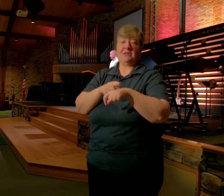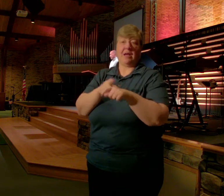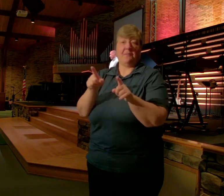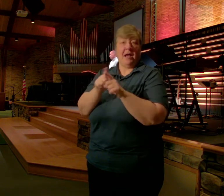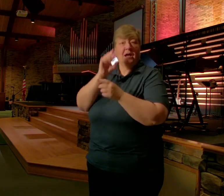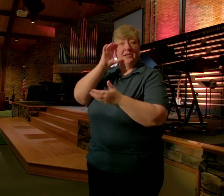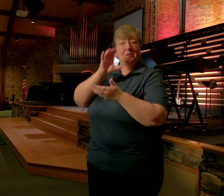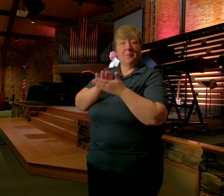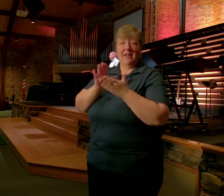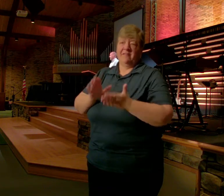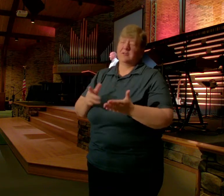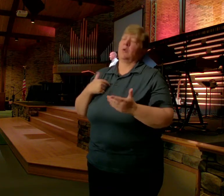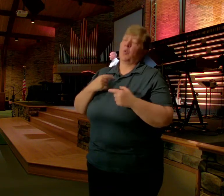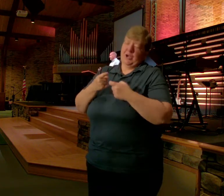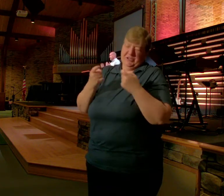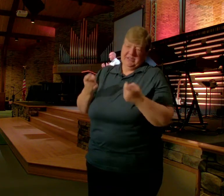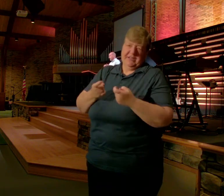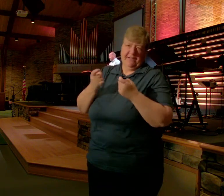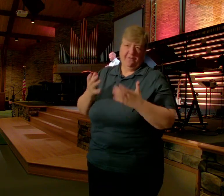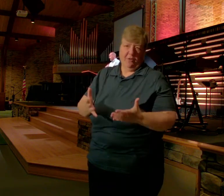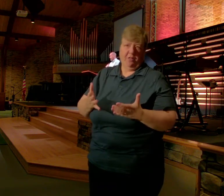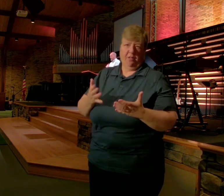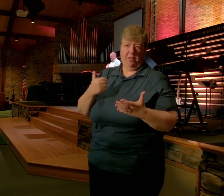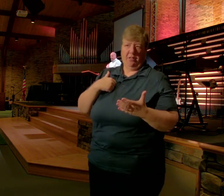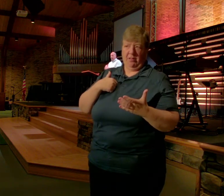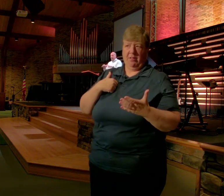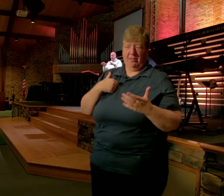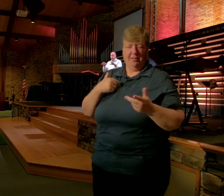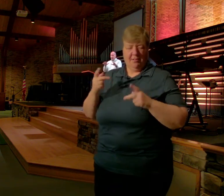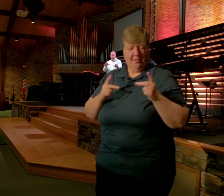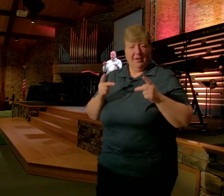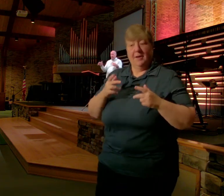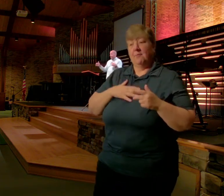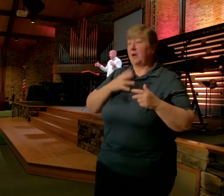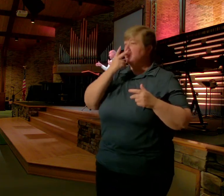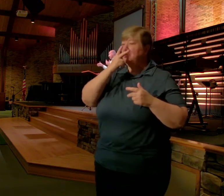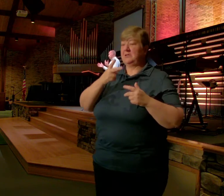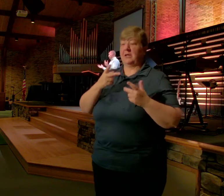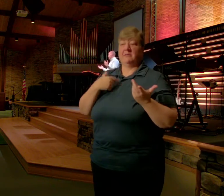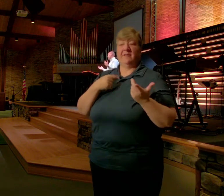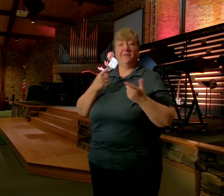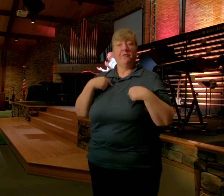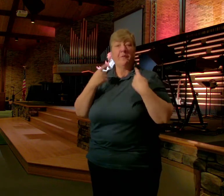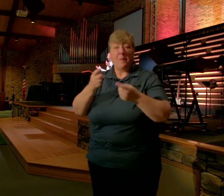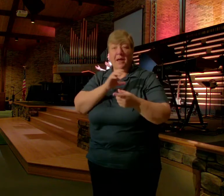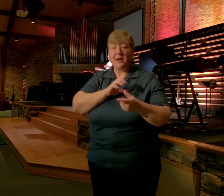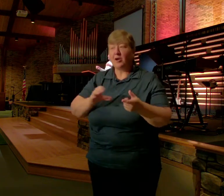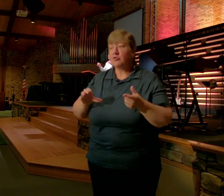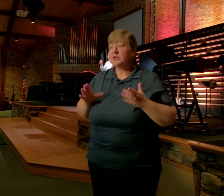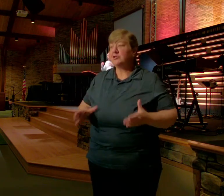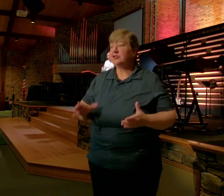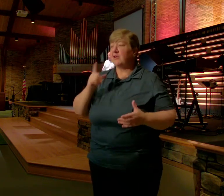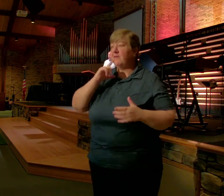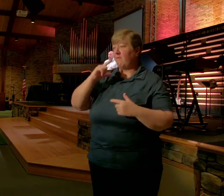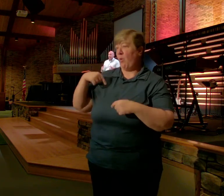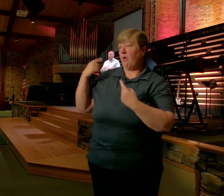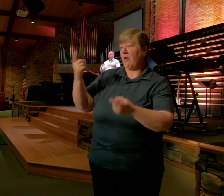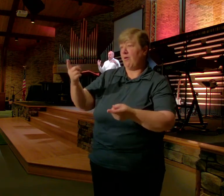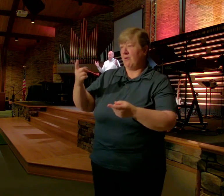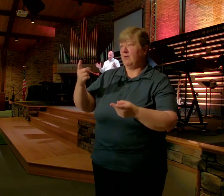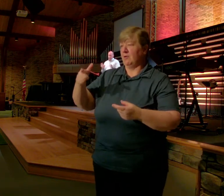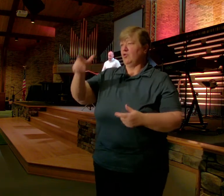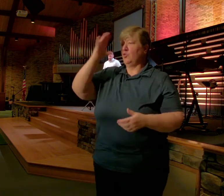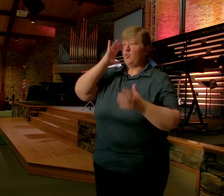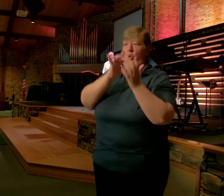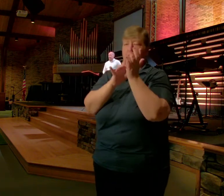fallen people But we see this Play out in our lives If you have been A Christian for a while You know The Bible teaches